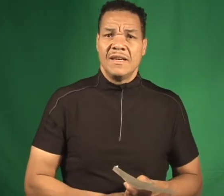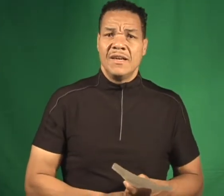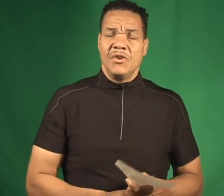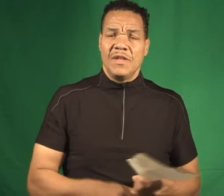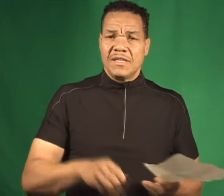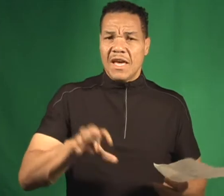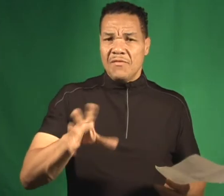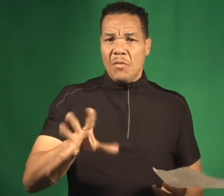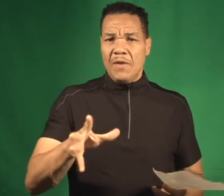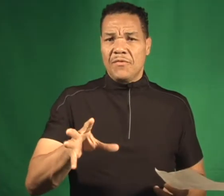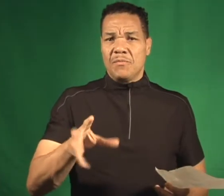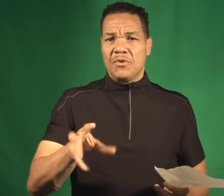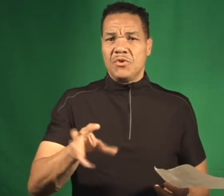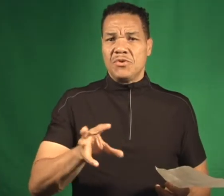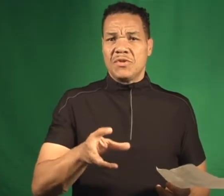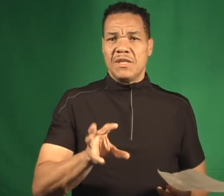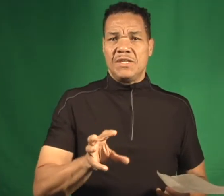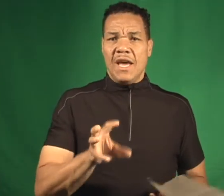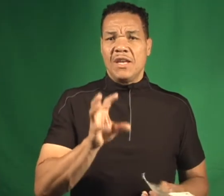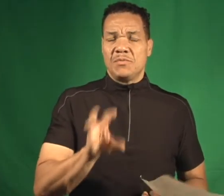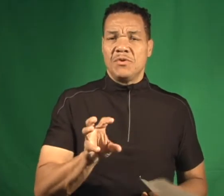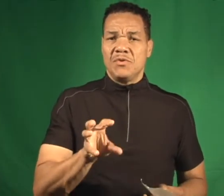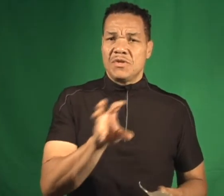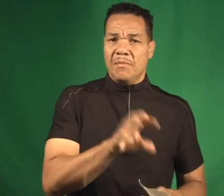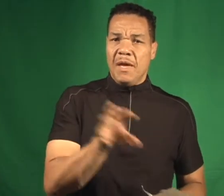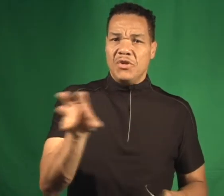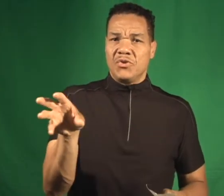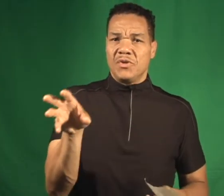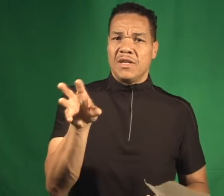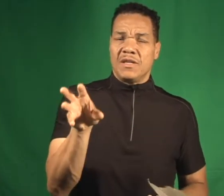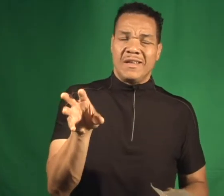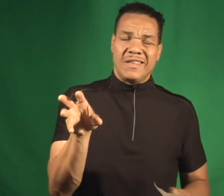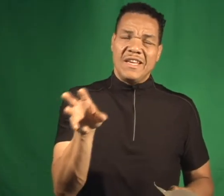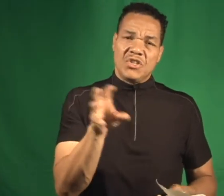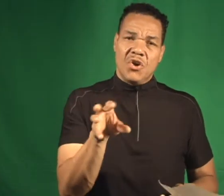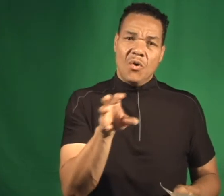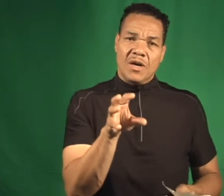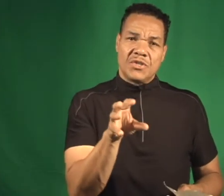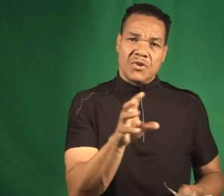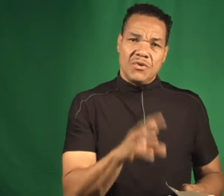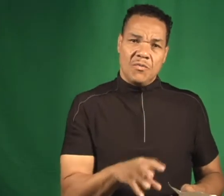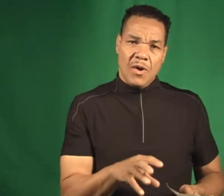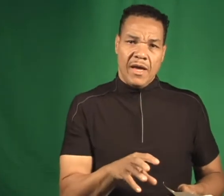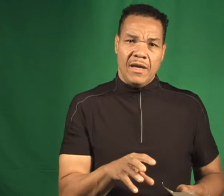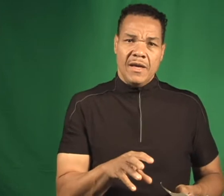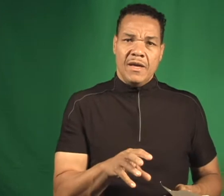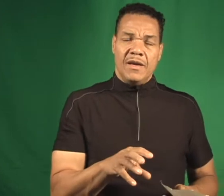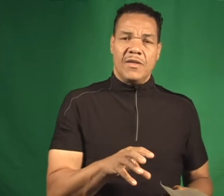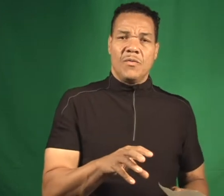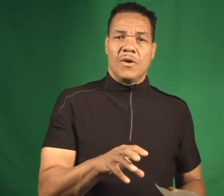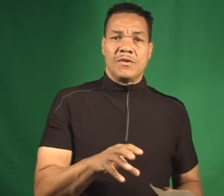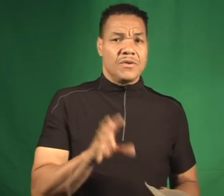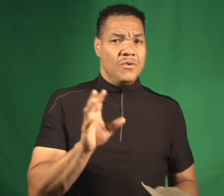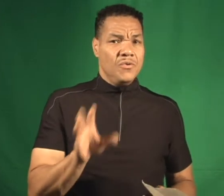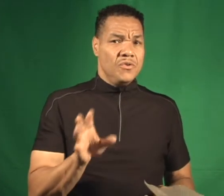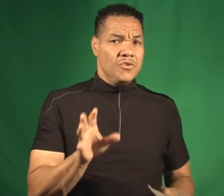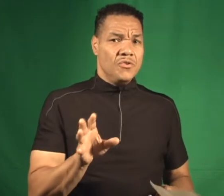You know, that's kind of a way for the producers and the challenge producers to make sure that things go a certain way. In other words, who knew?